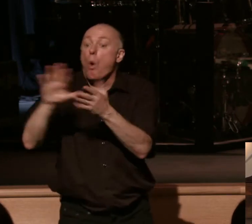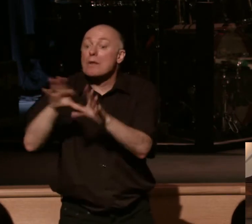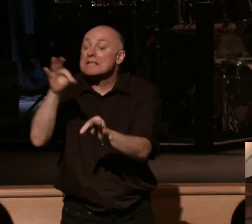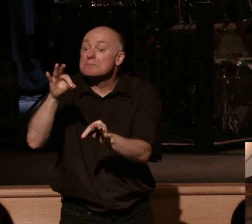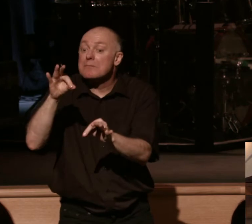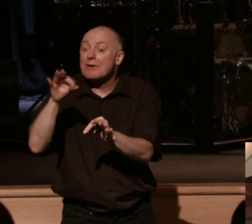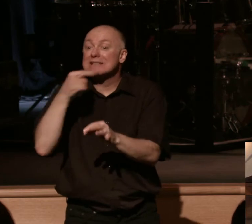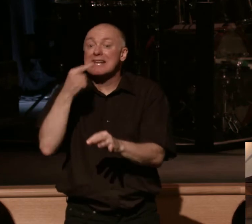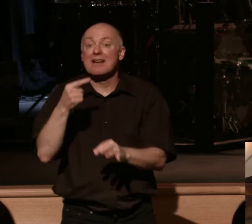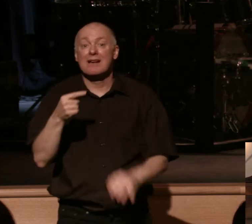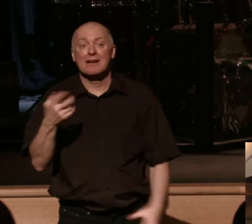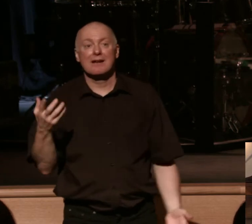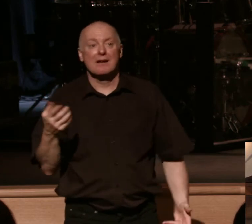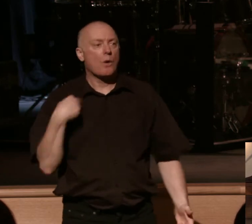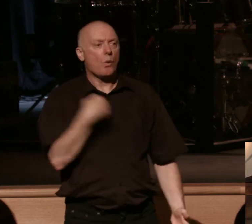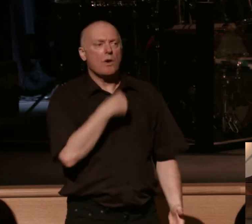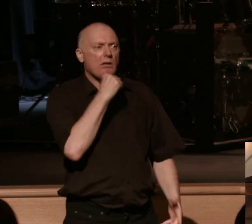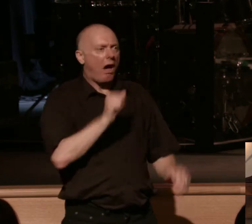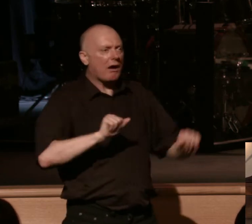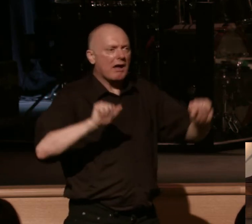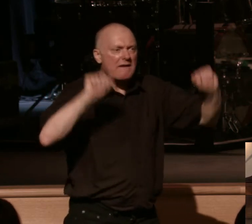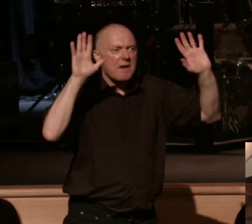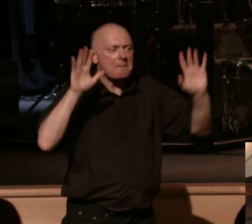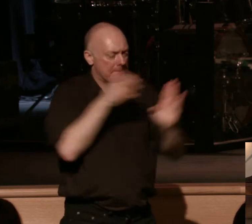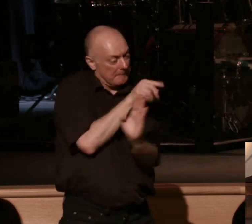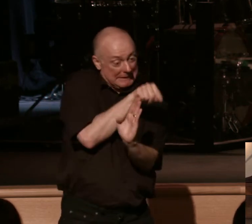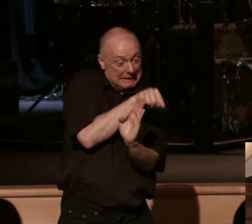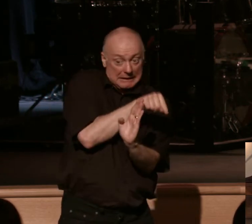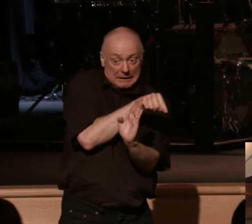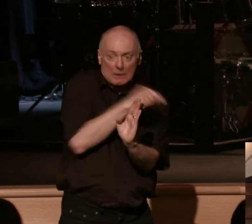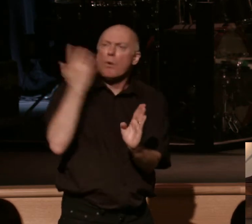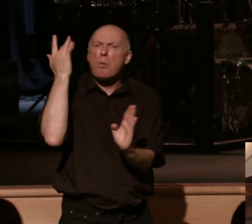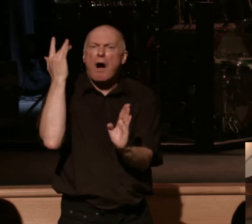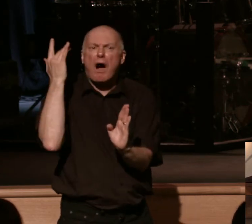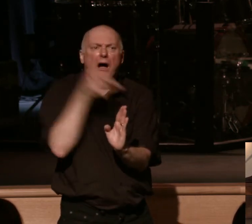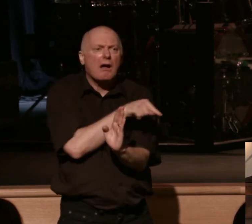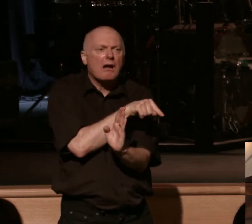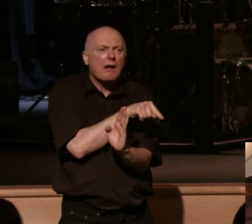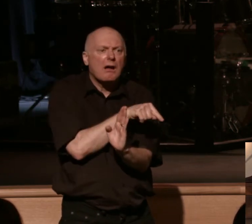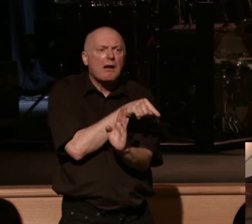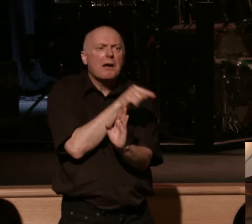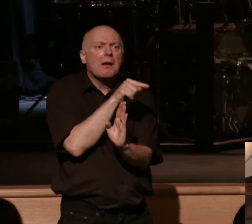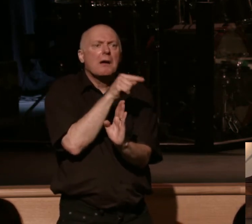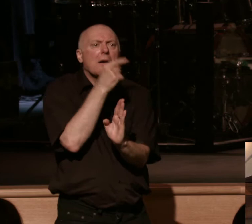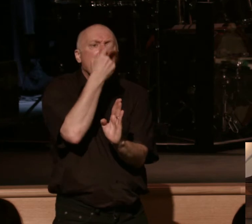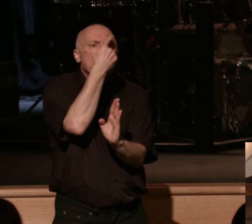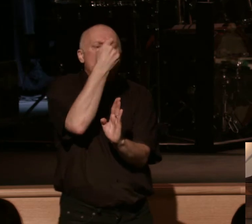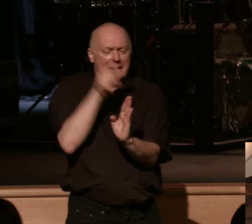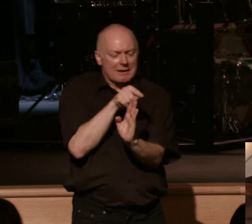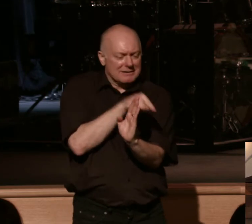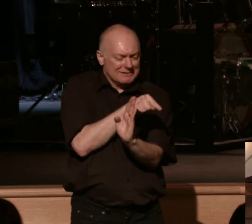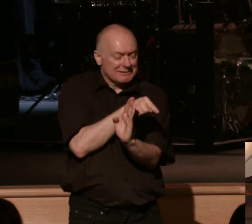So we do not lose heart. Why, Paul? Well, because of this. Though our outer nature is wasting away,